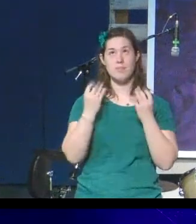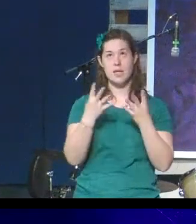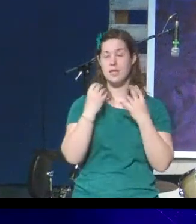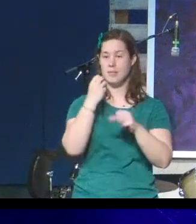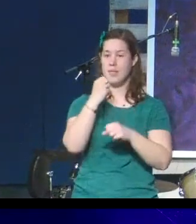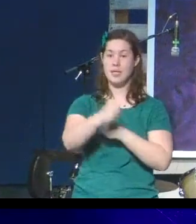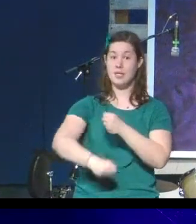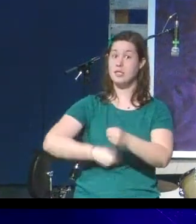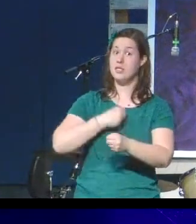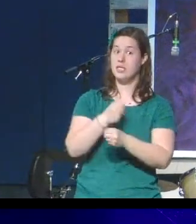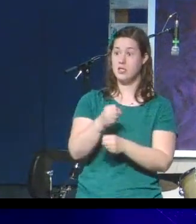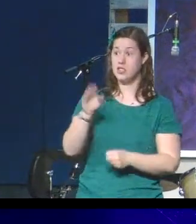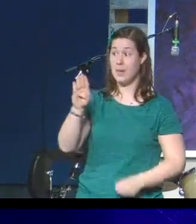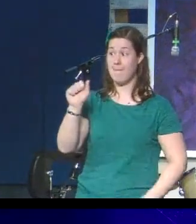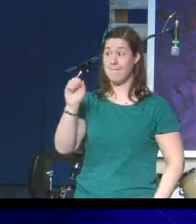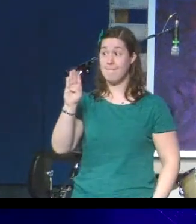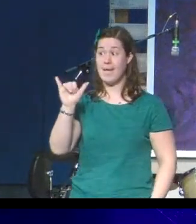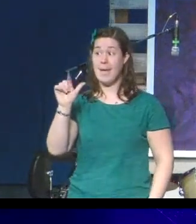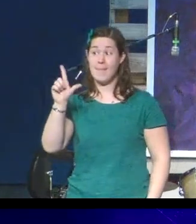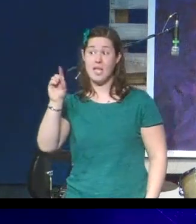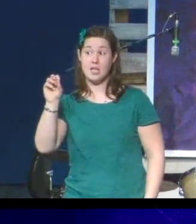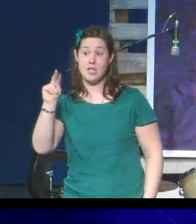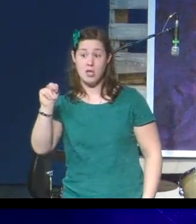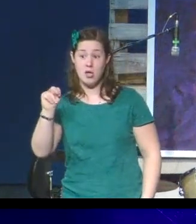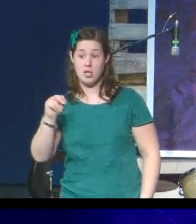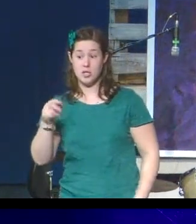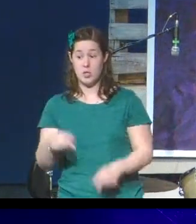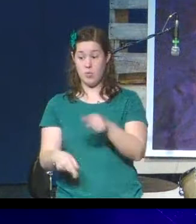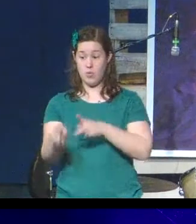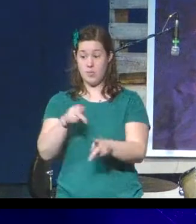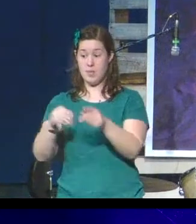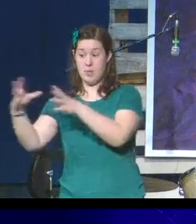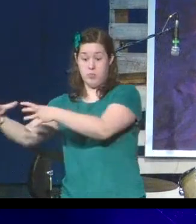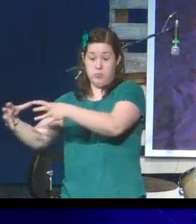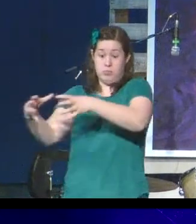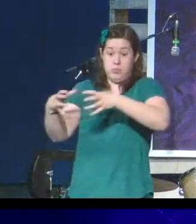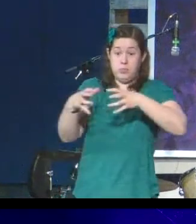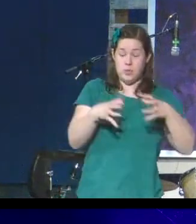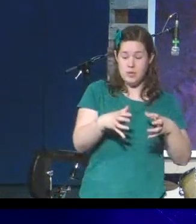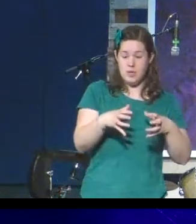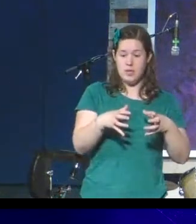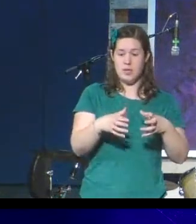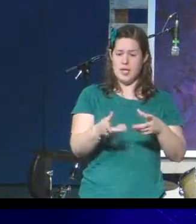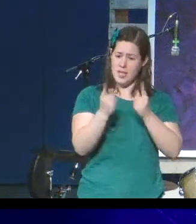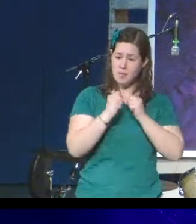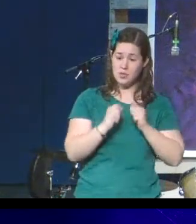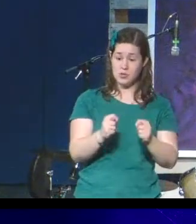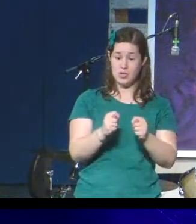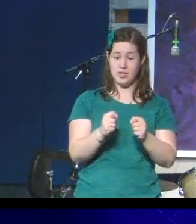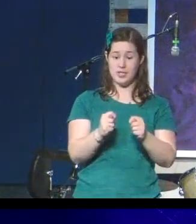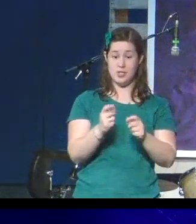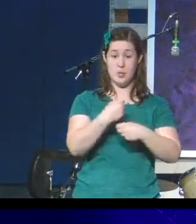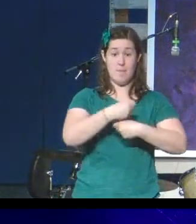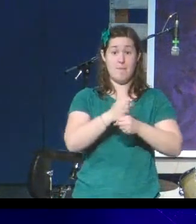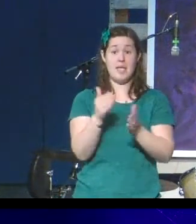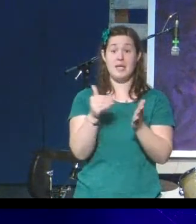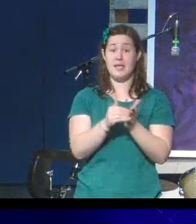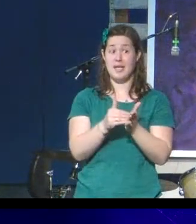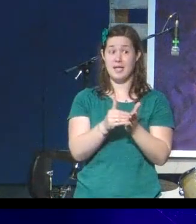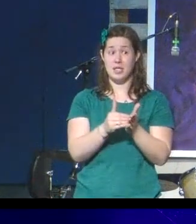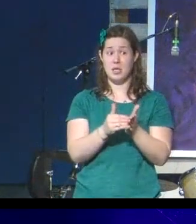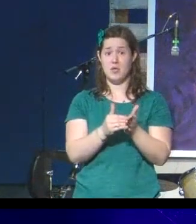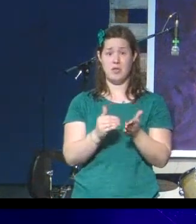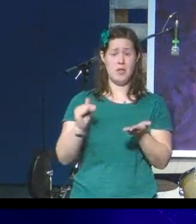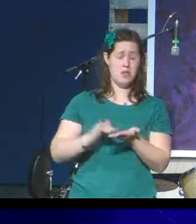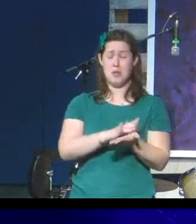presumed glory of what it meant to live in this pre-exilic world. But of course, nothing had gone